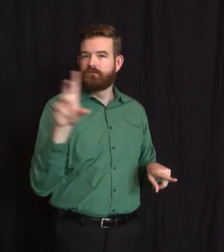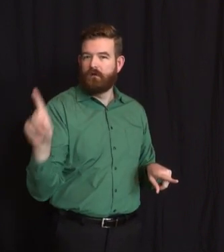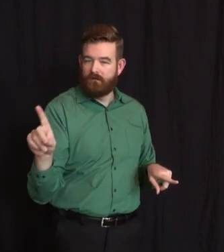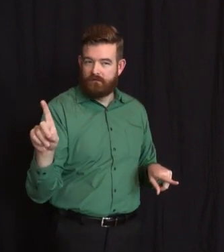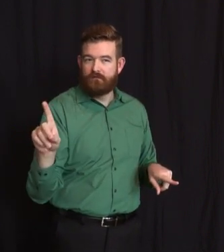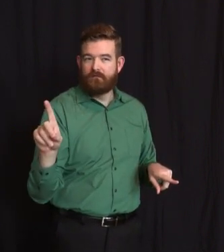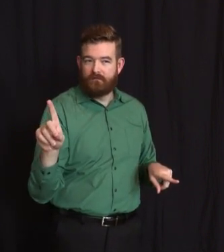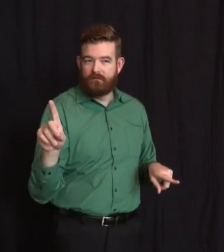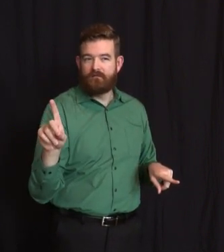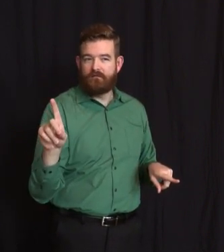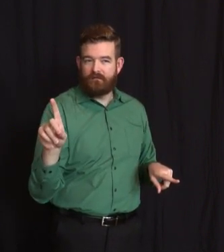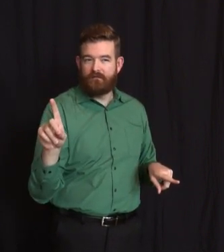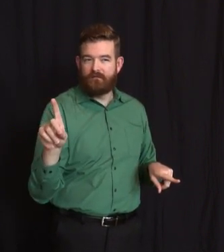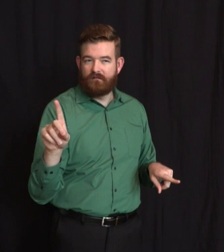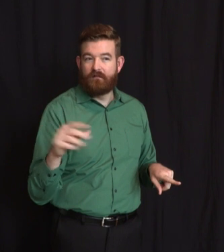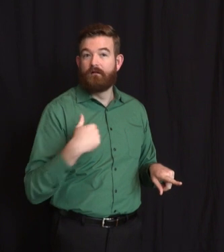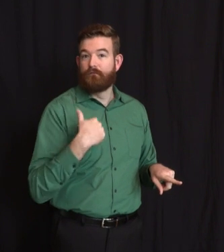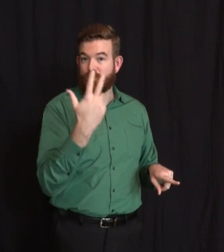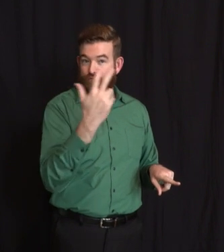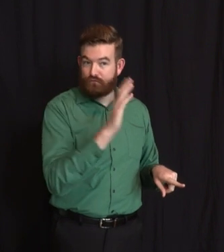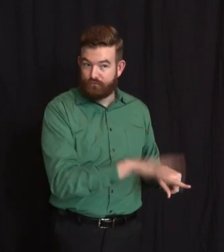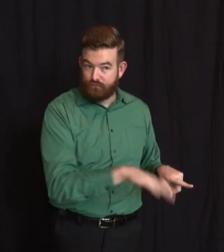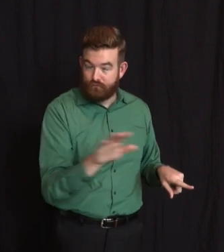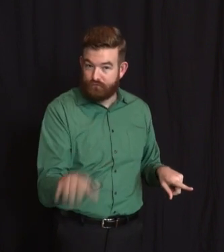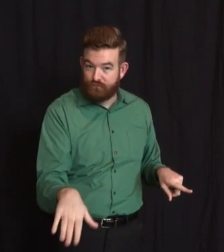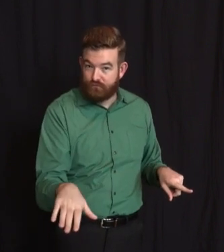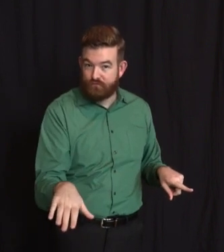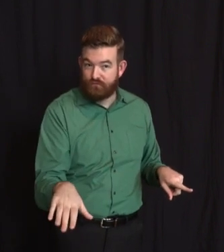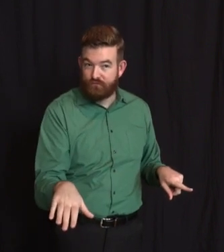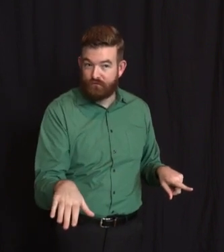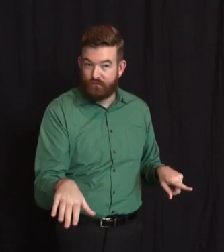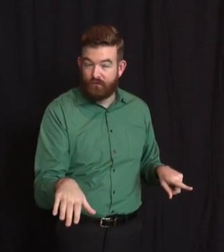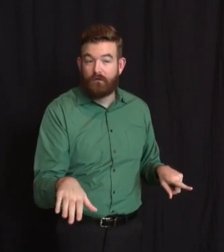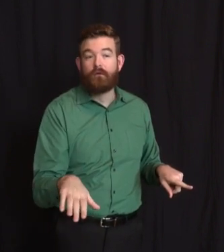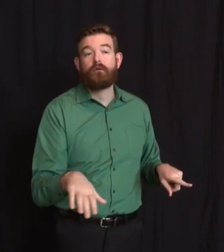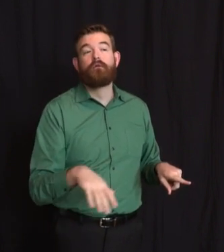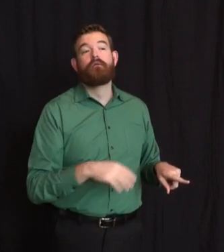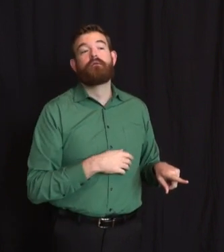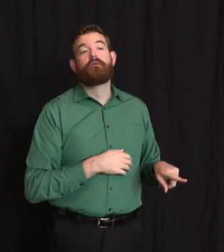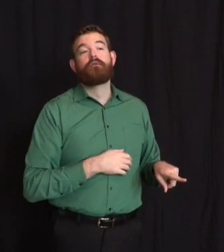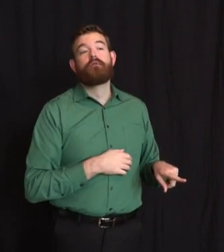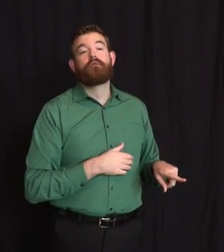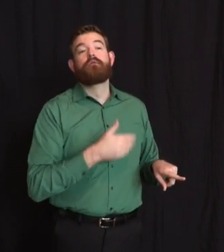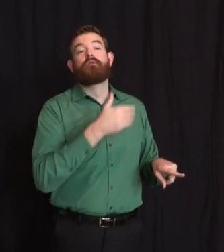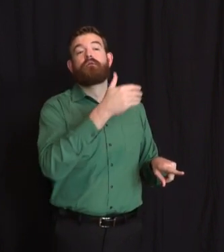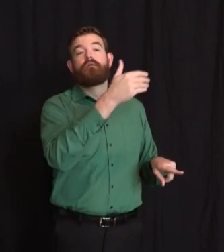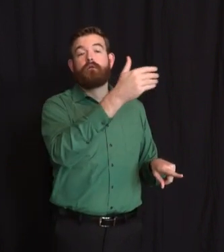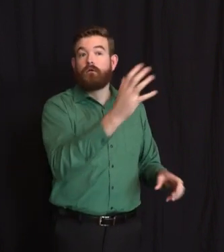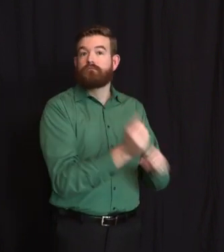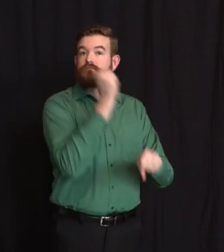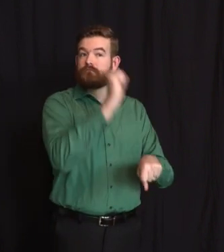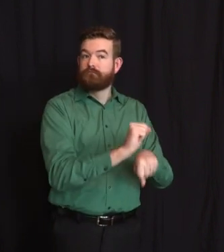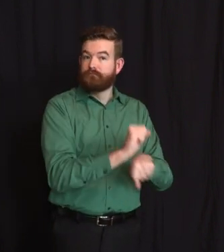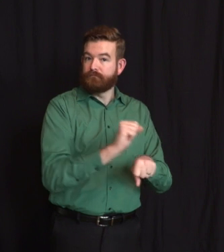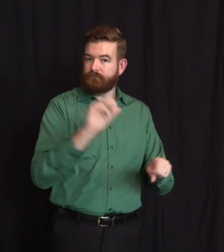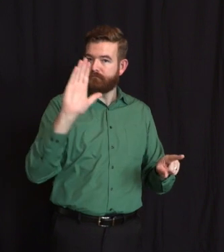teller, the only one able to help the Polish speaking customers, and soon became an advocate and resource for the Polish community